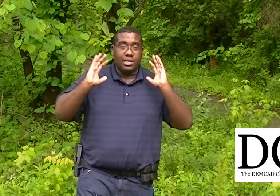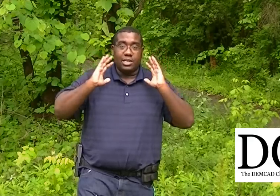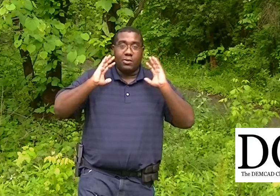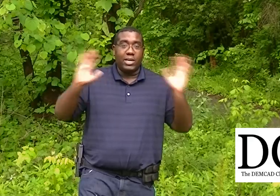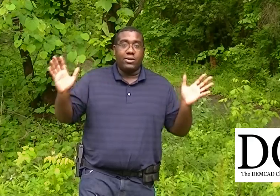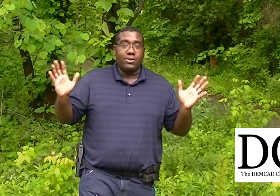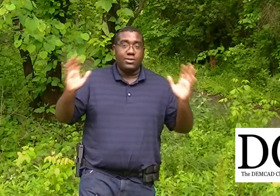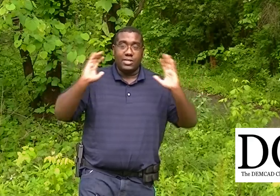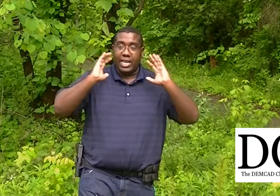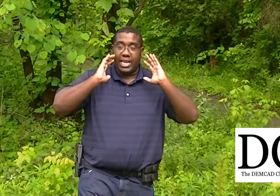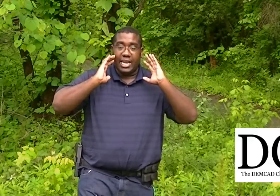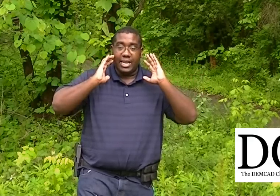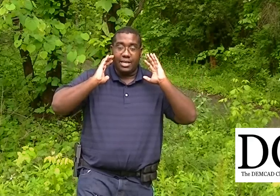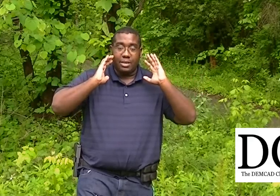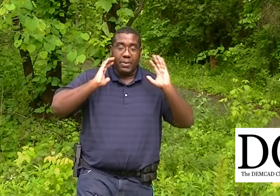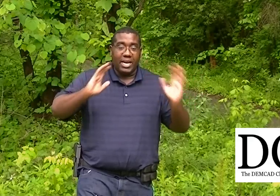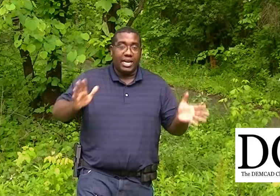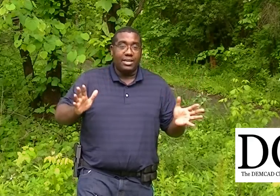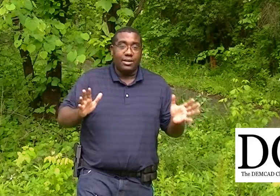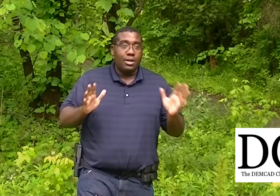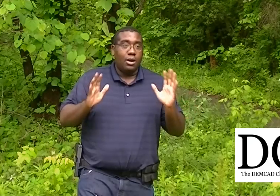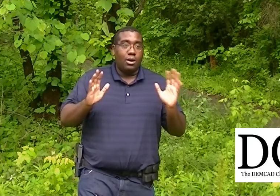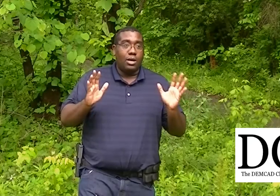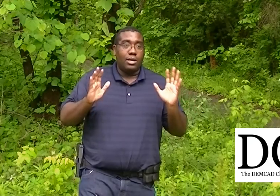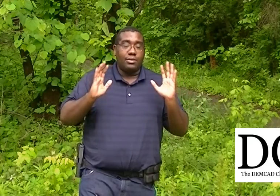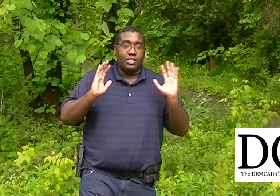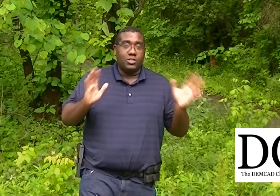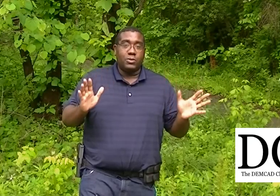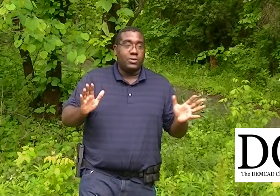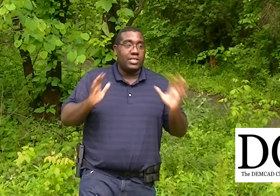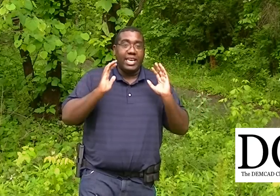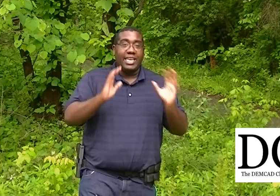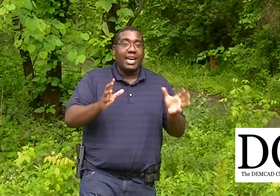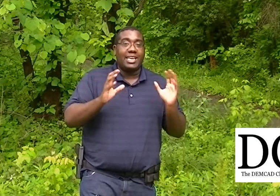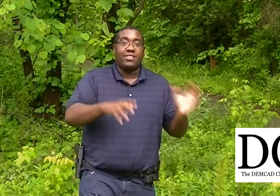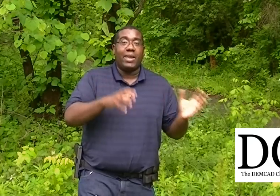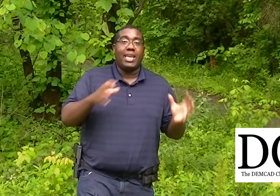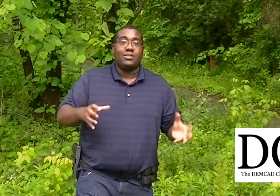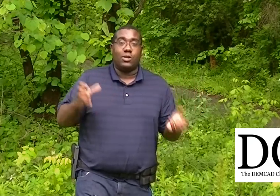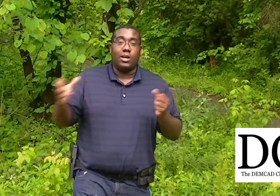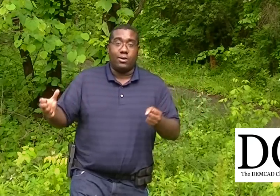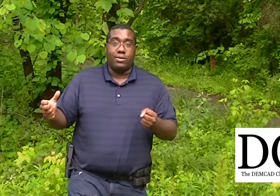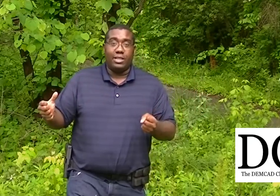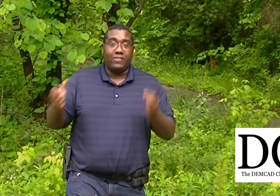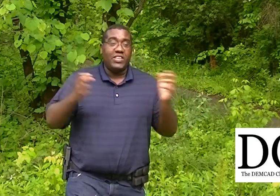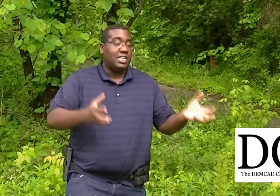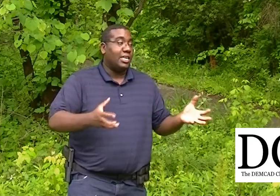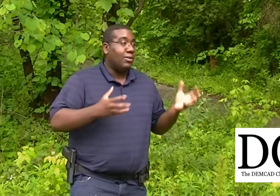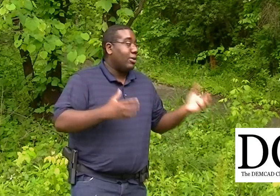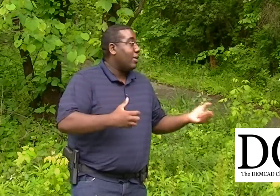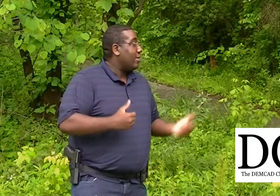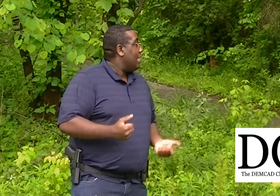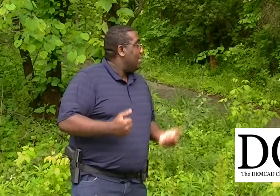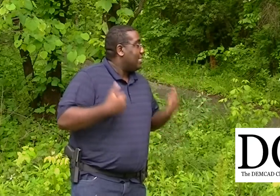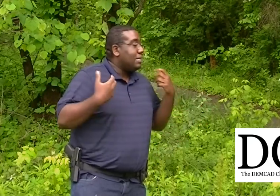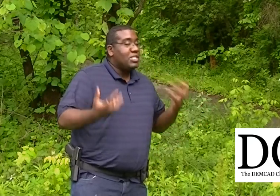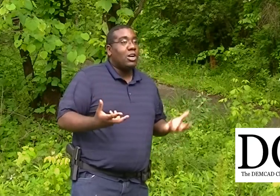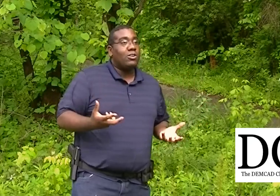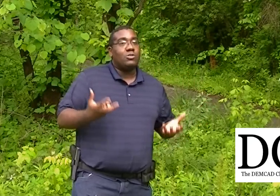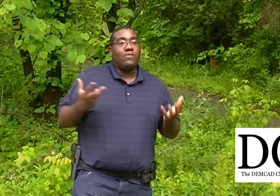The creditors and the bond insurers, they cannot get their hands on the art, like physically on the art. Now, some of this art is sort